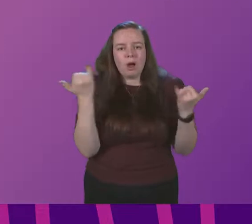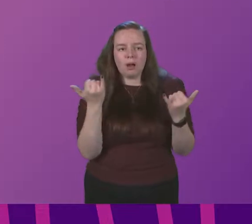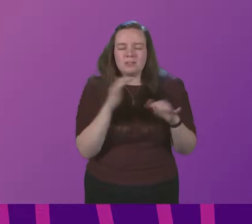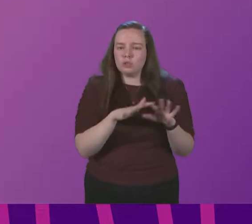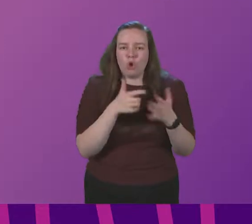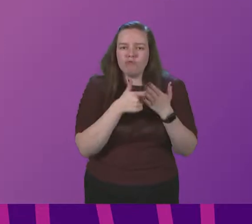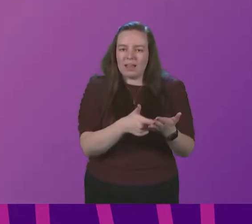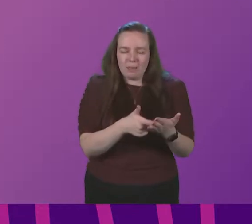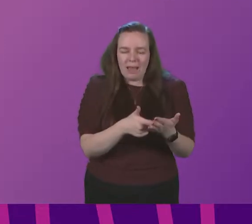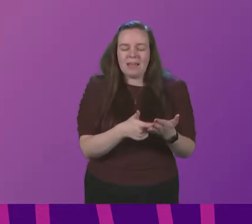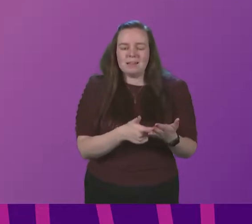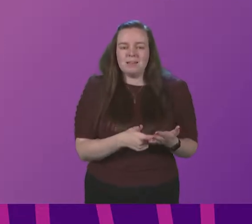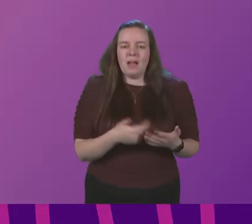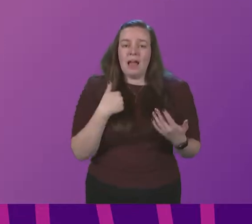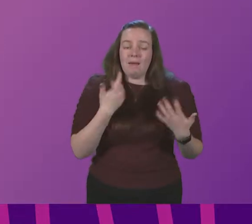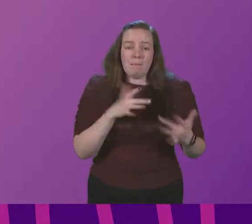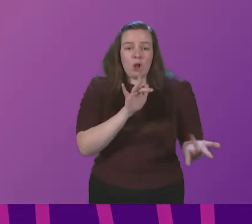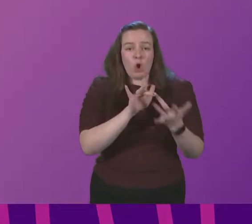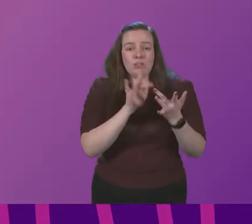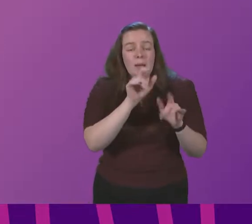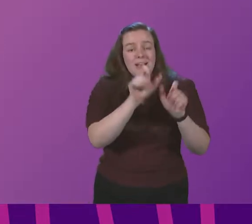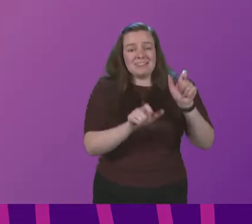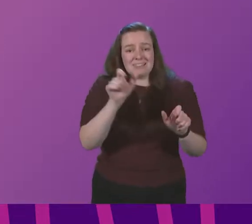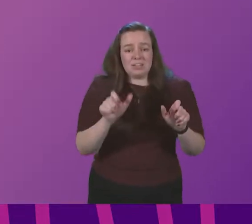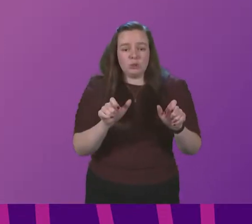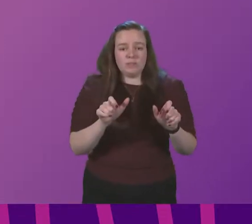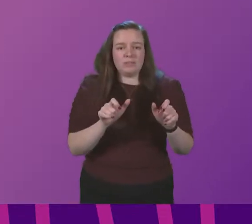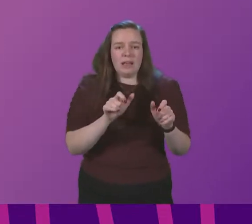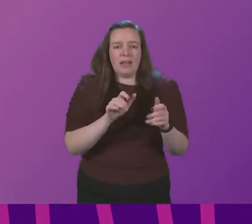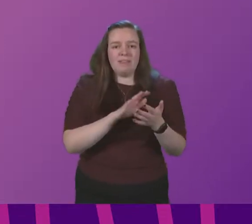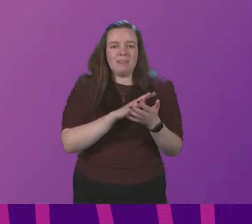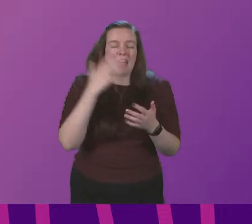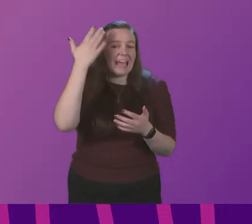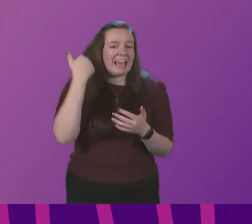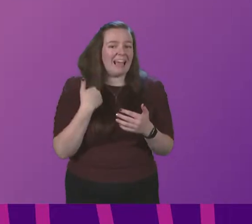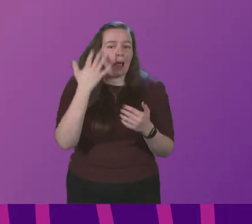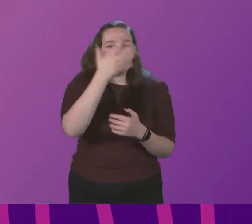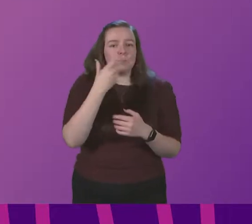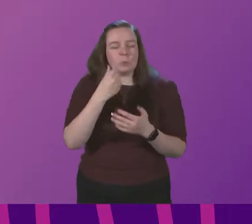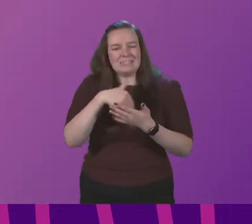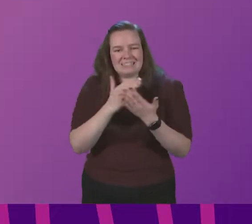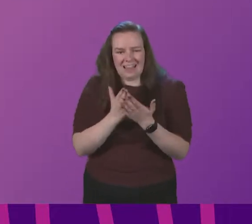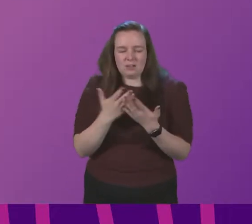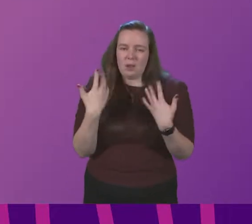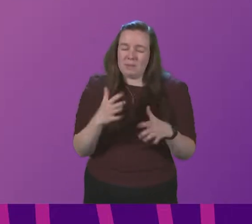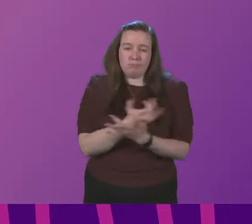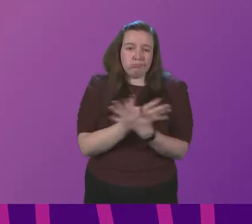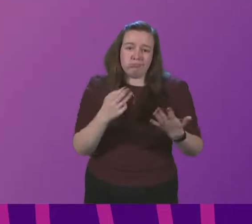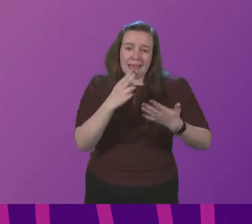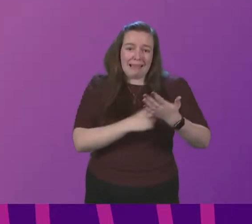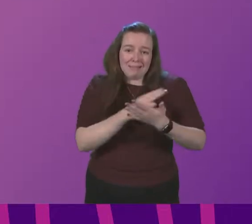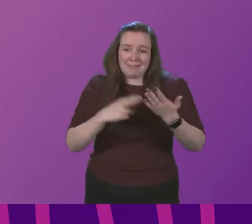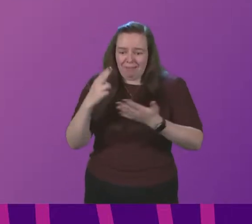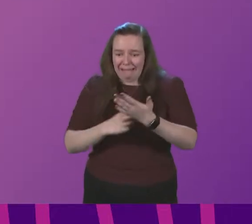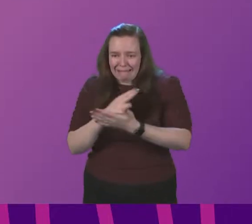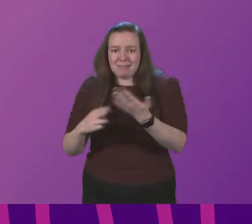far beyond this I have been contacted by constituents in the hair and beauty sector who have suffered a whole range of cancellations of